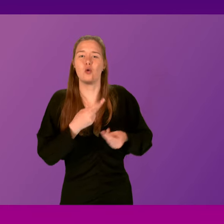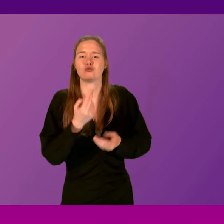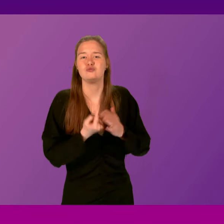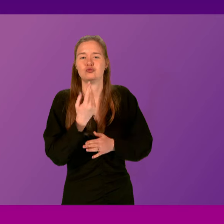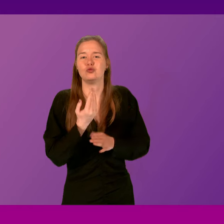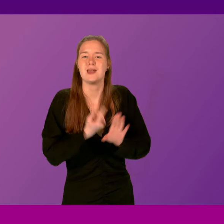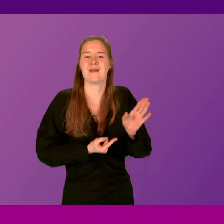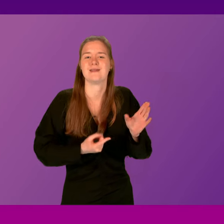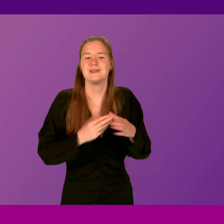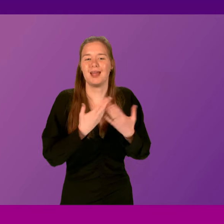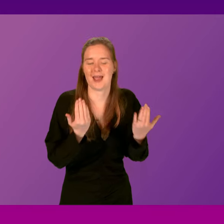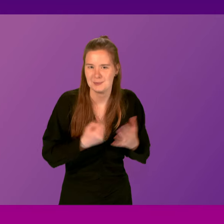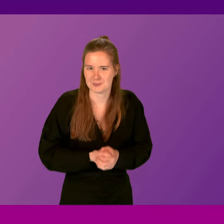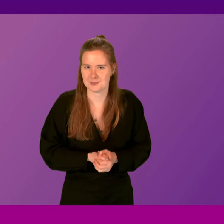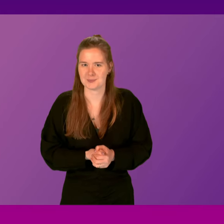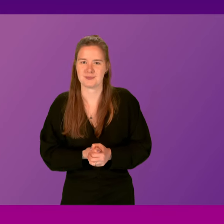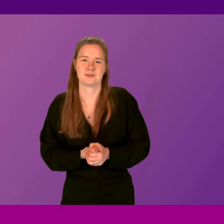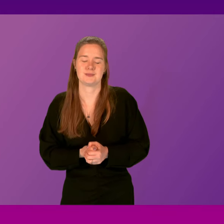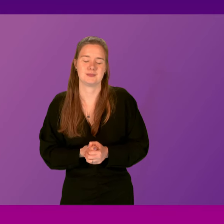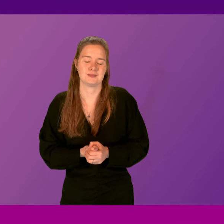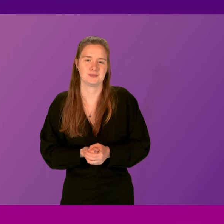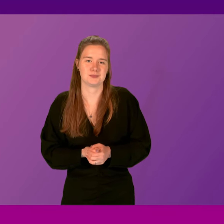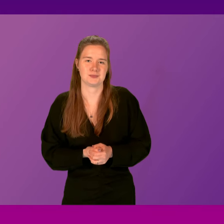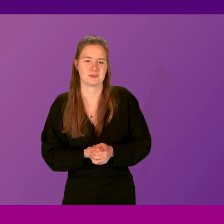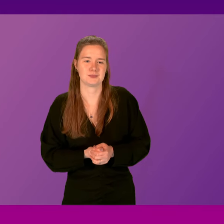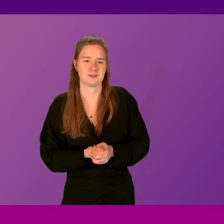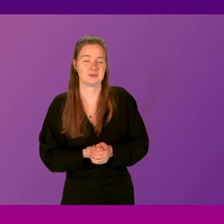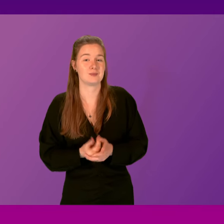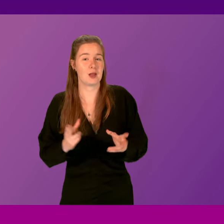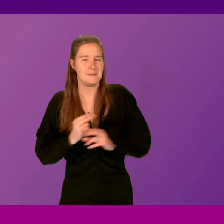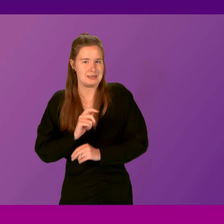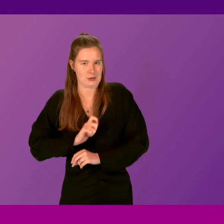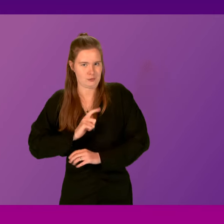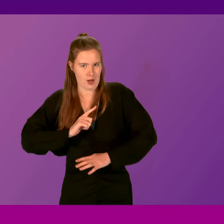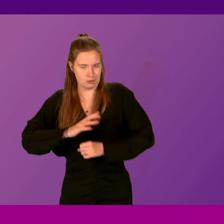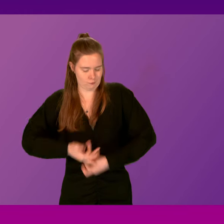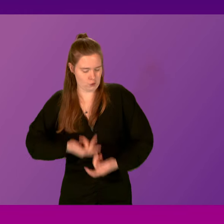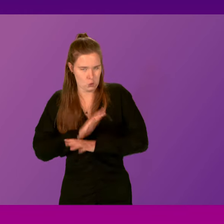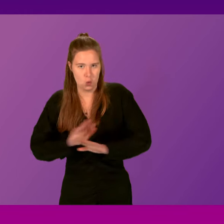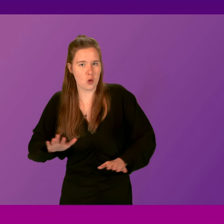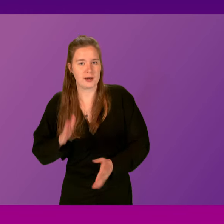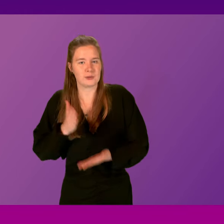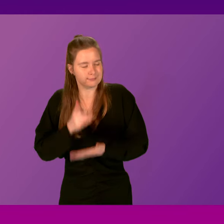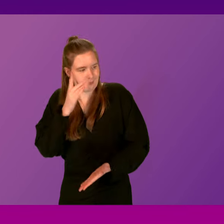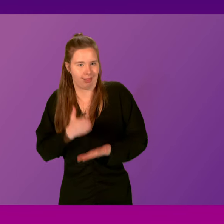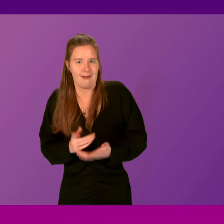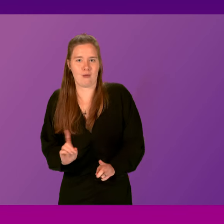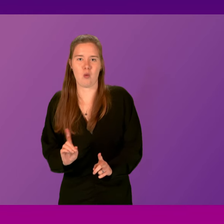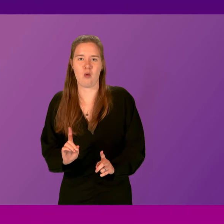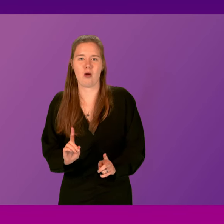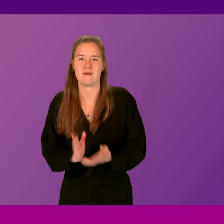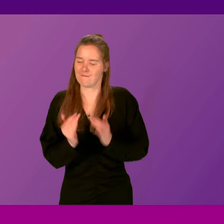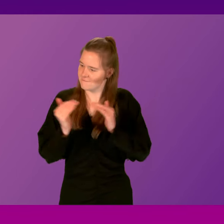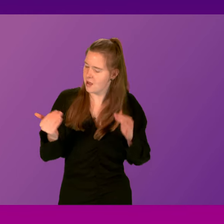First Minister. We're not presenting that as a mischaracterisation of our position. We do, of course, believe in